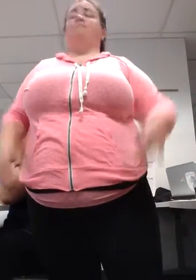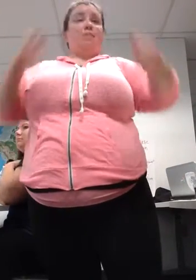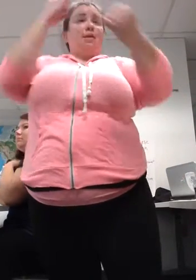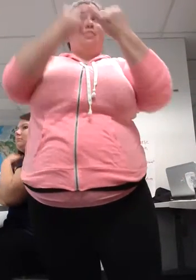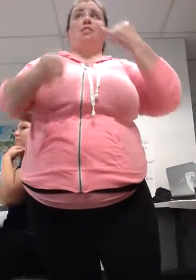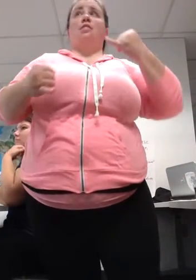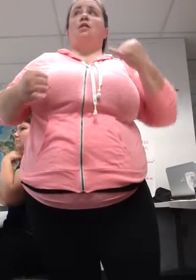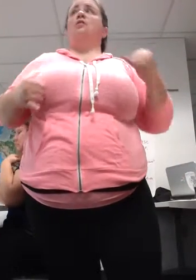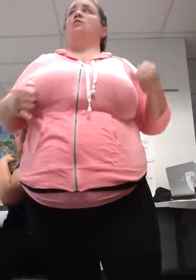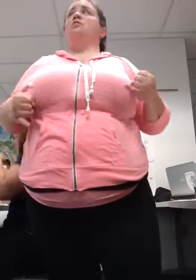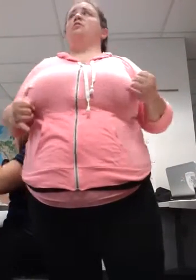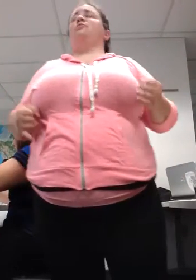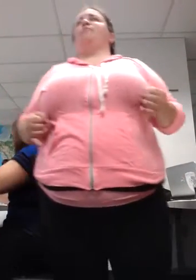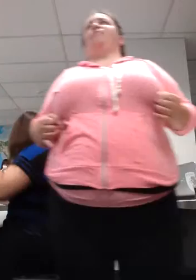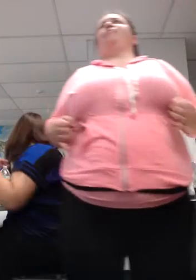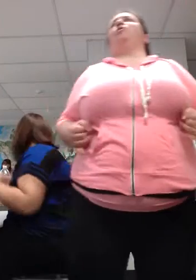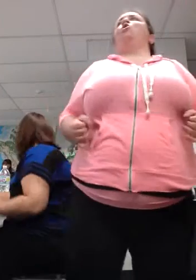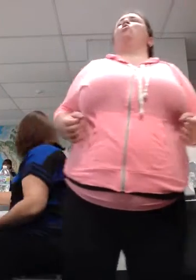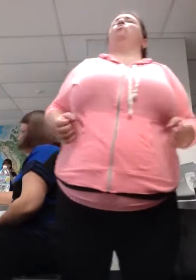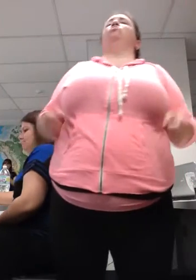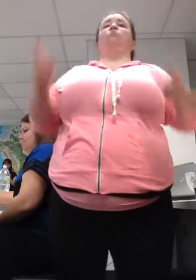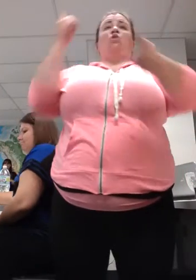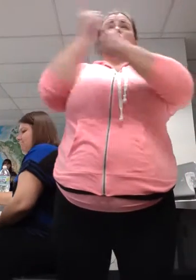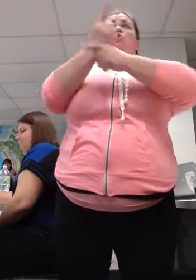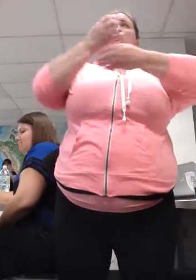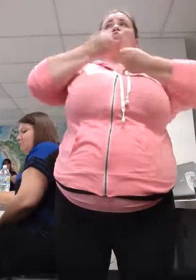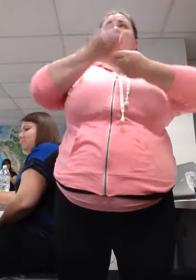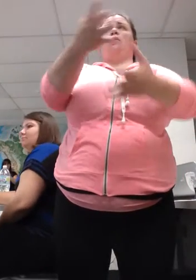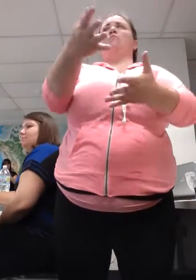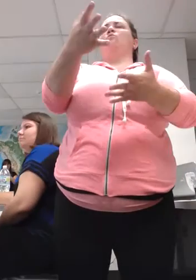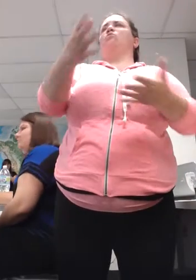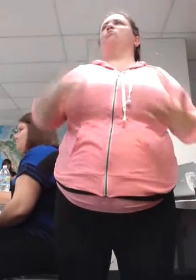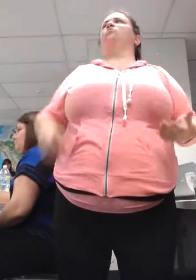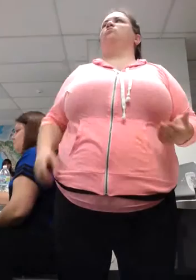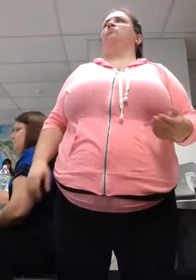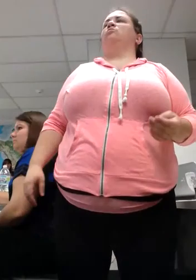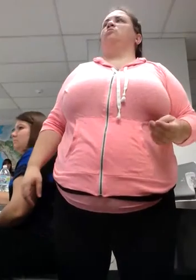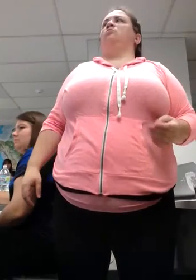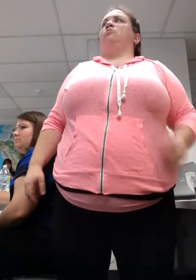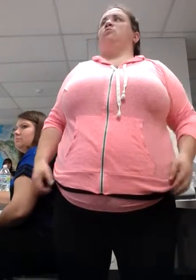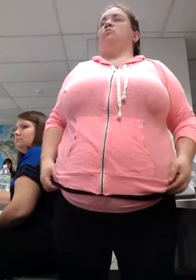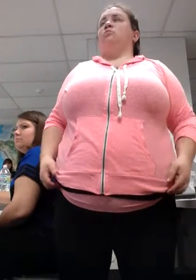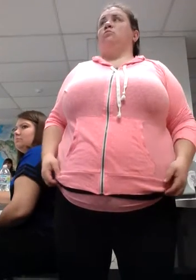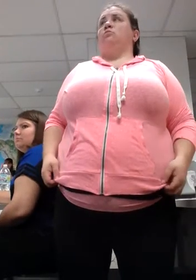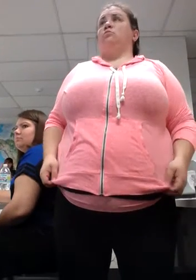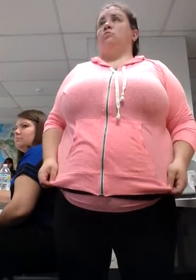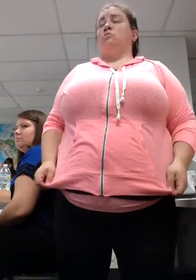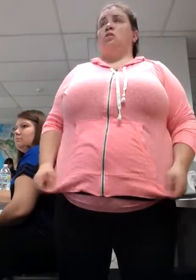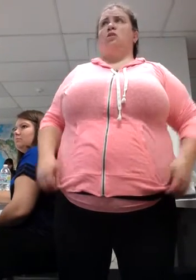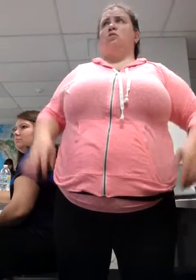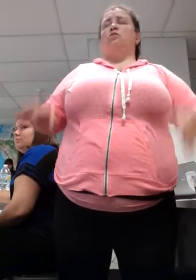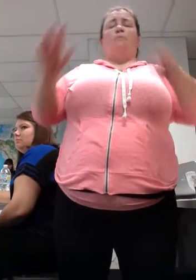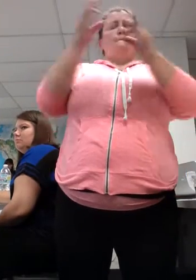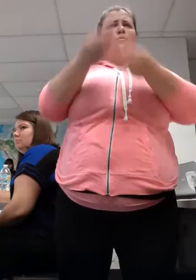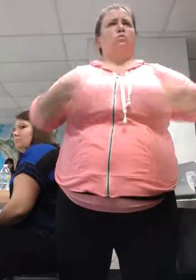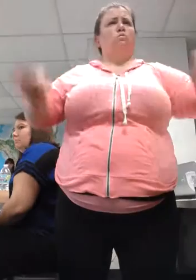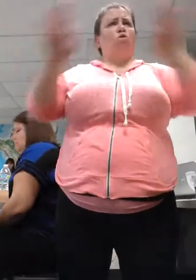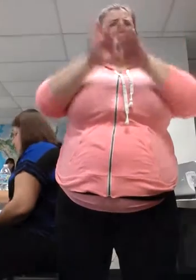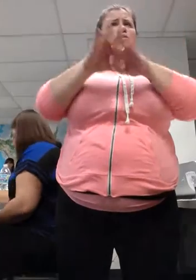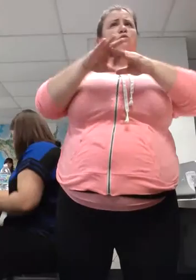one and the most important of all is, is the information correct? Okay? Have